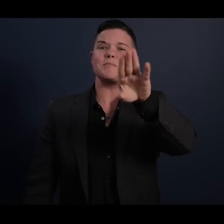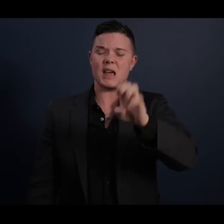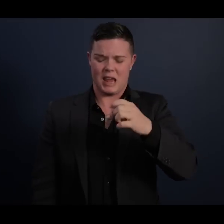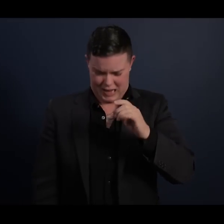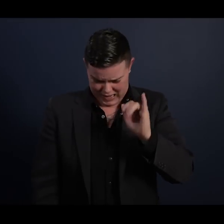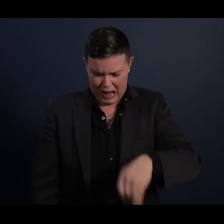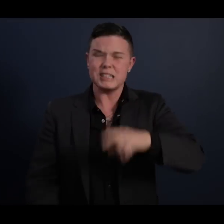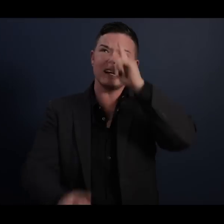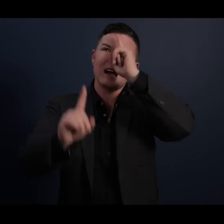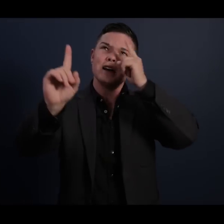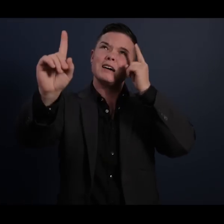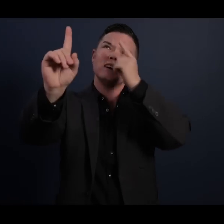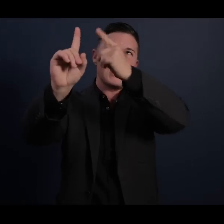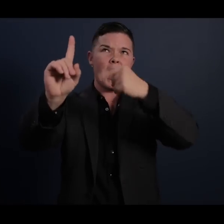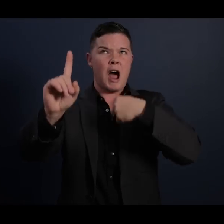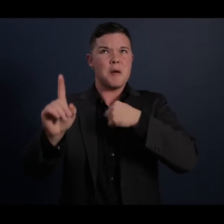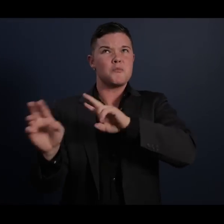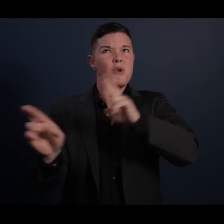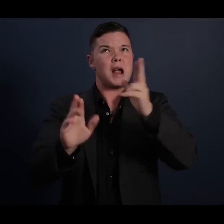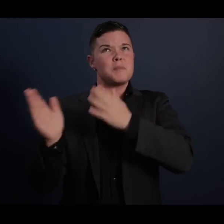ideal for which I am prepared to die.